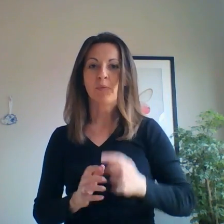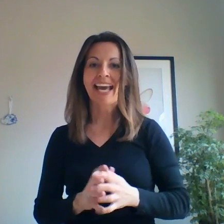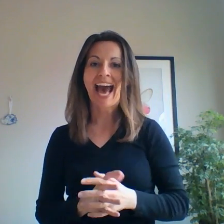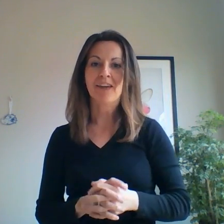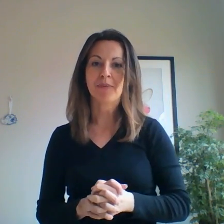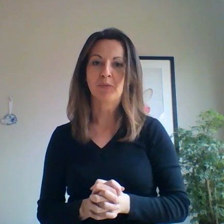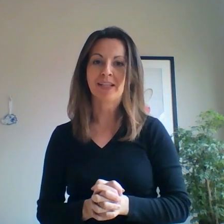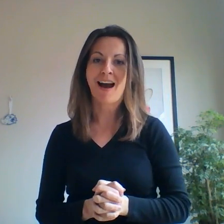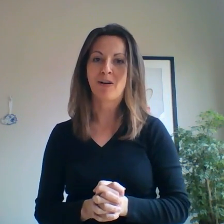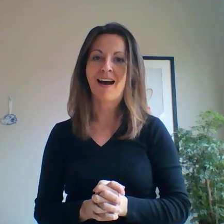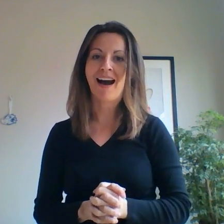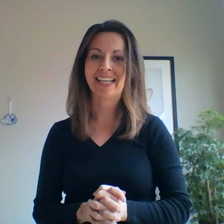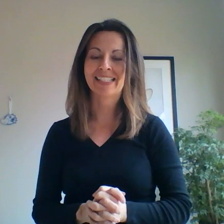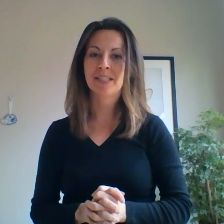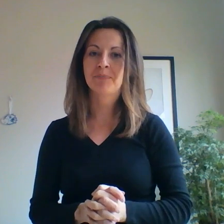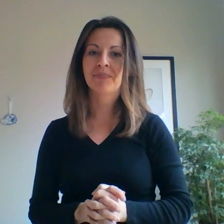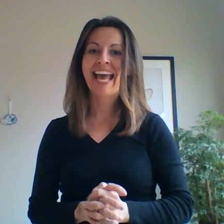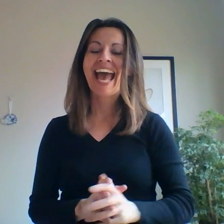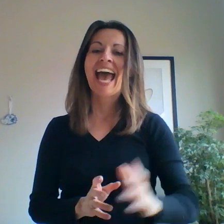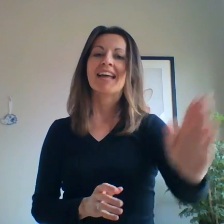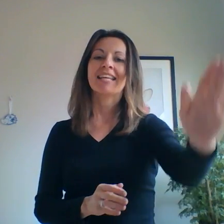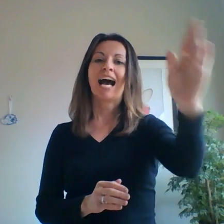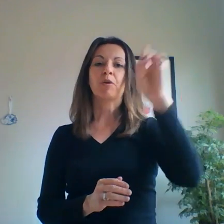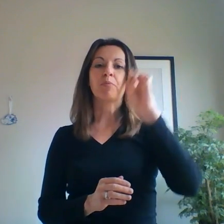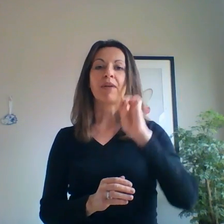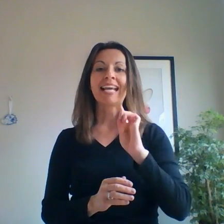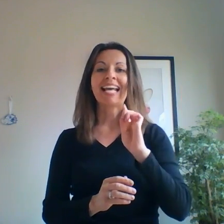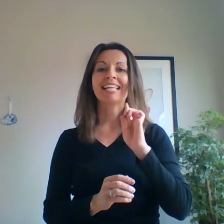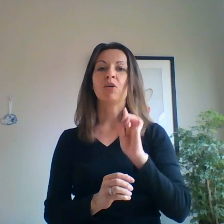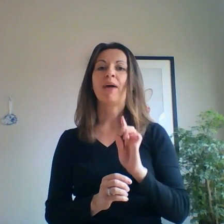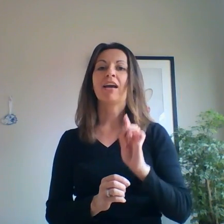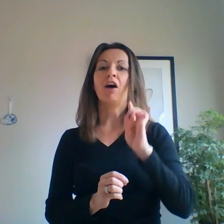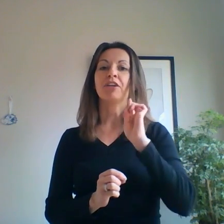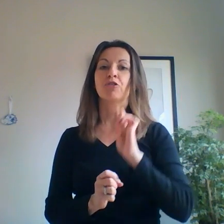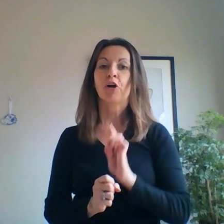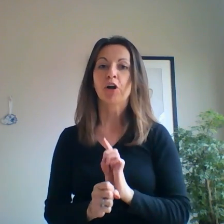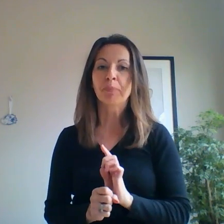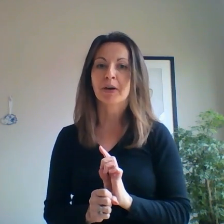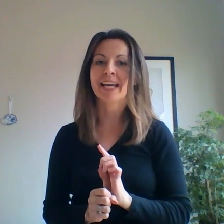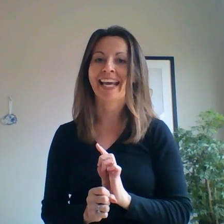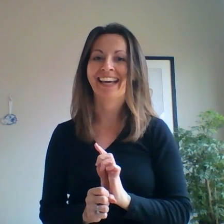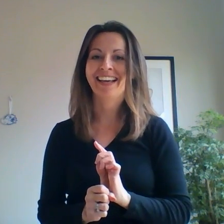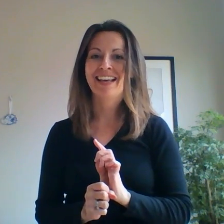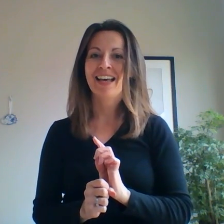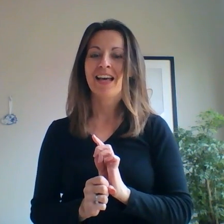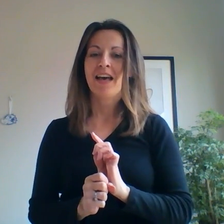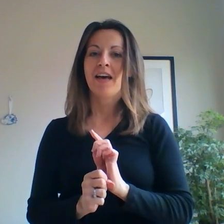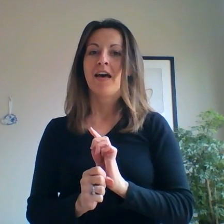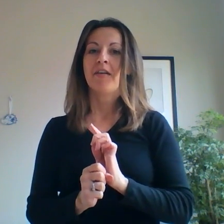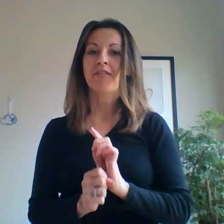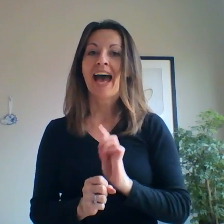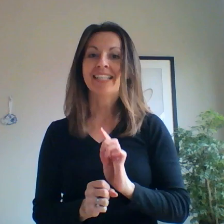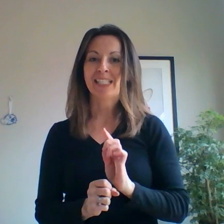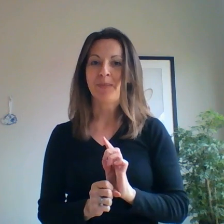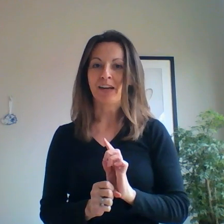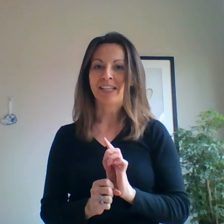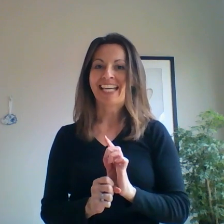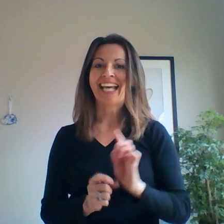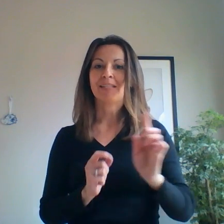we have between our eyes. And that our brain has a way of interpreting that disparity as